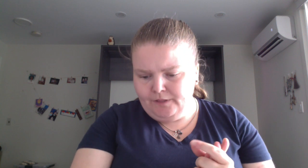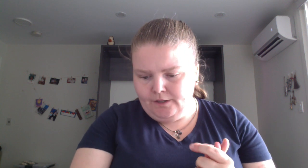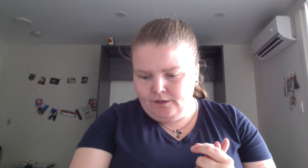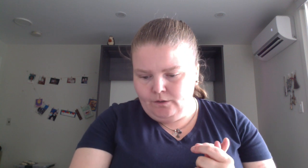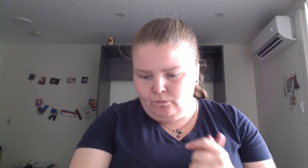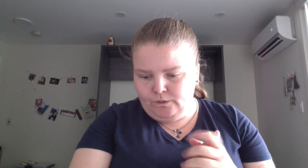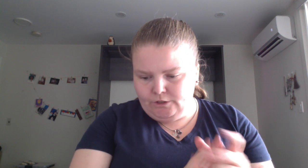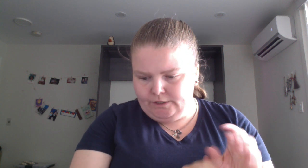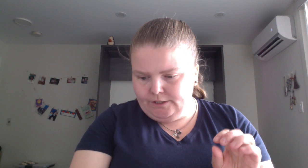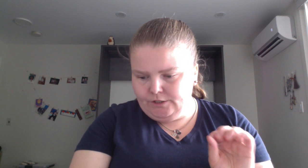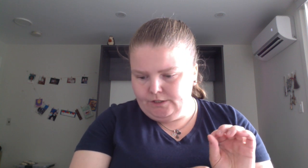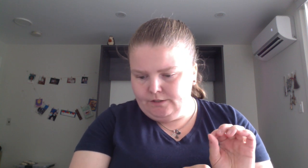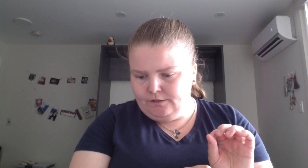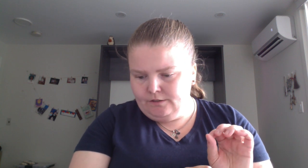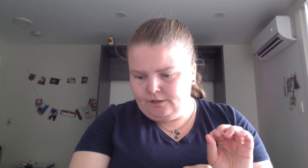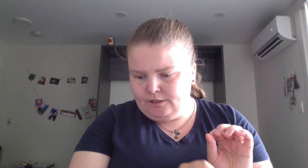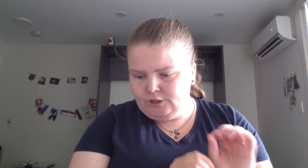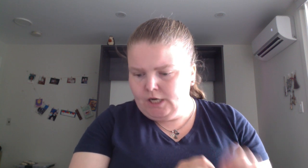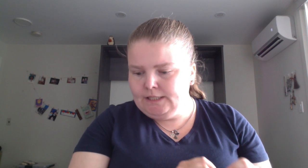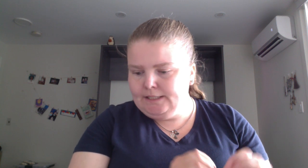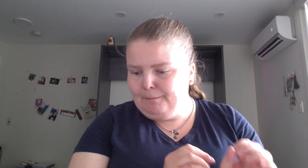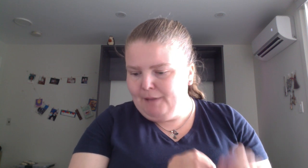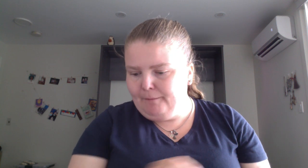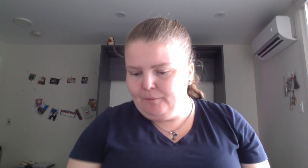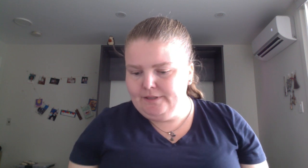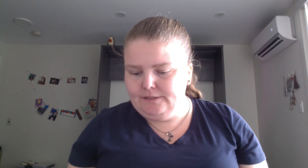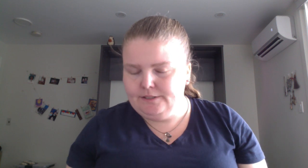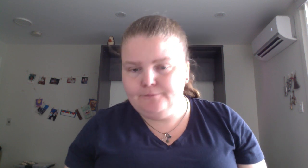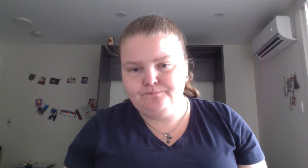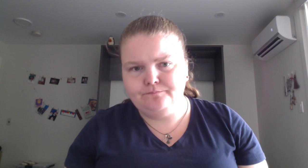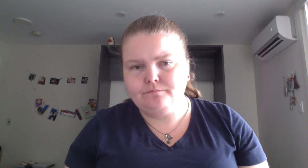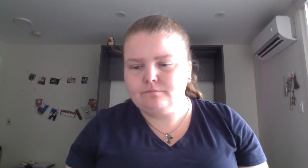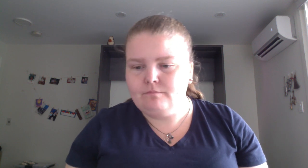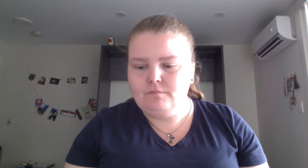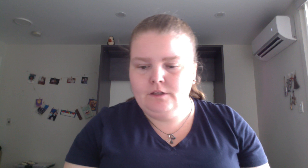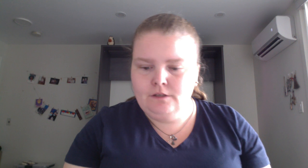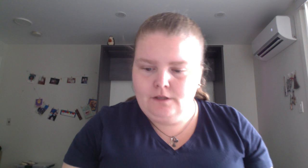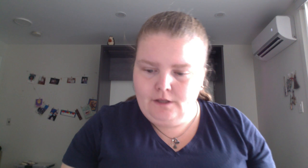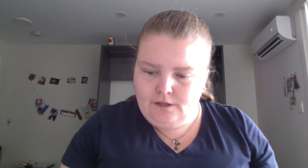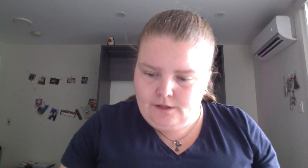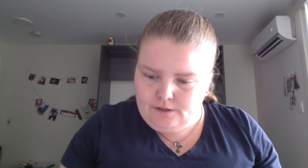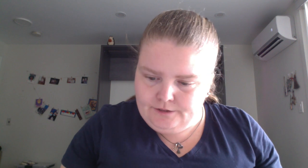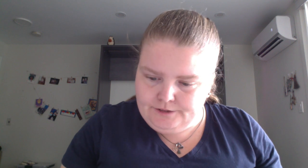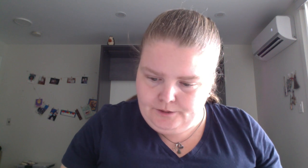Winter Edition, Chocolatey Peppermint. So